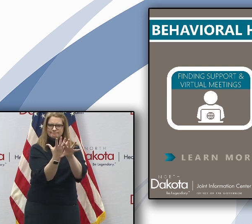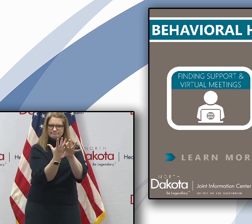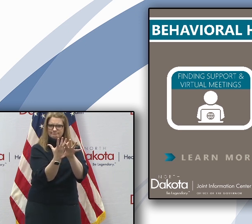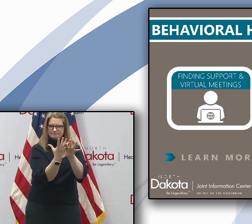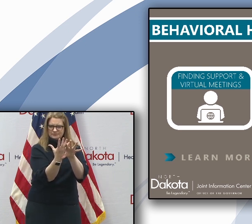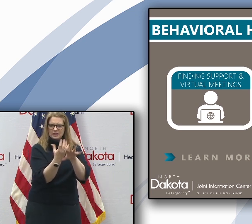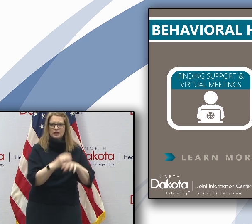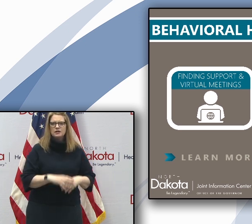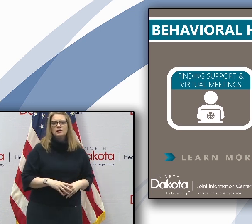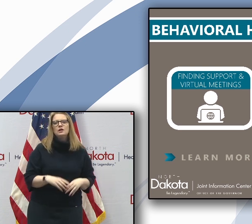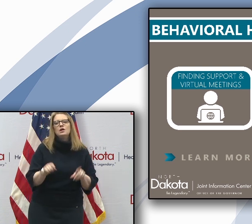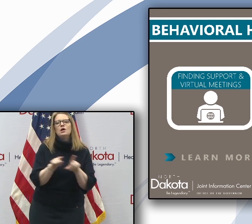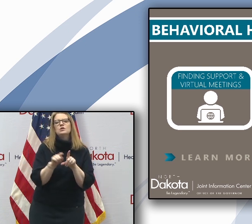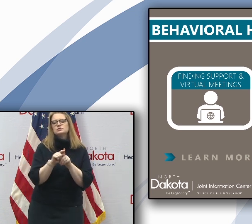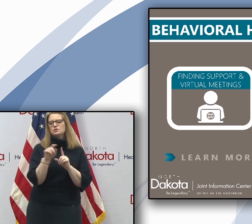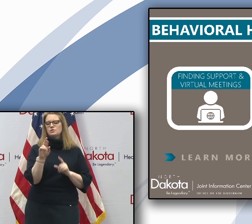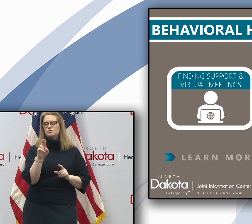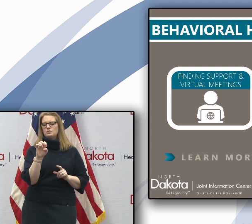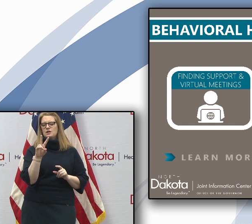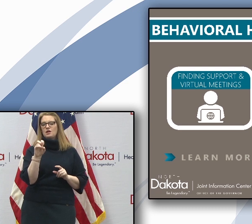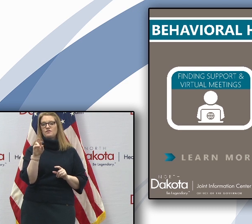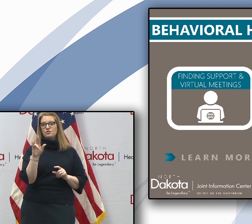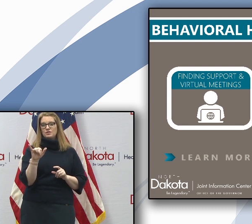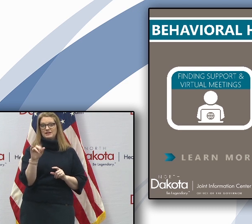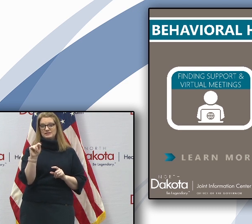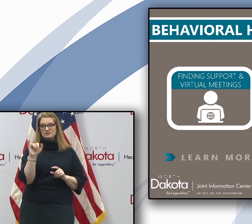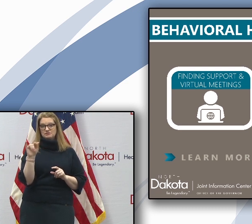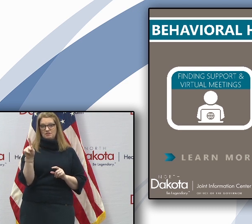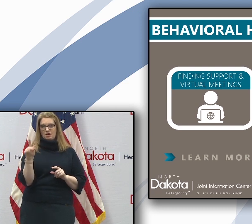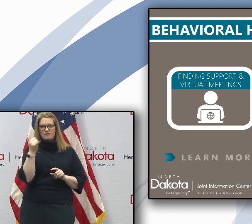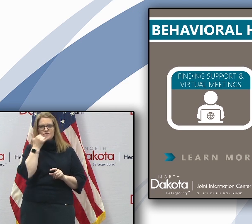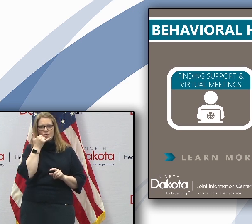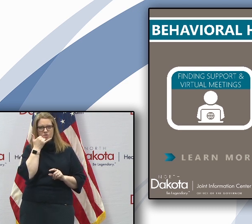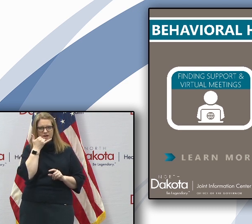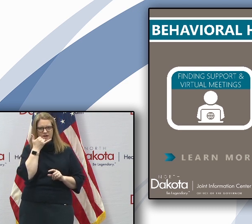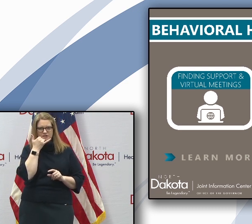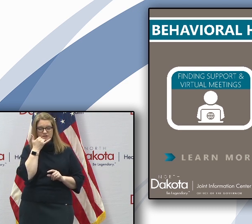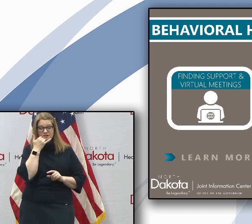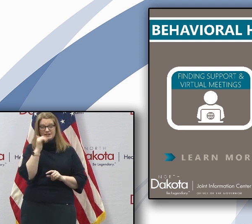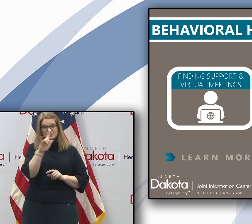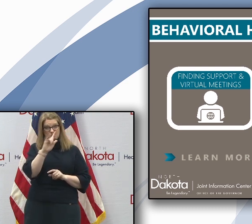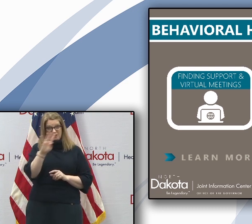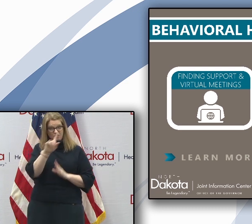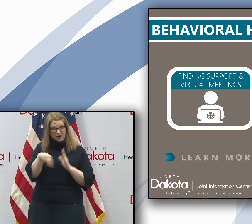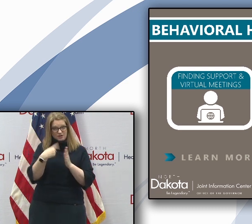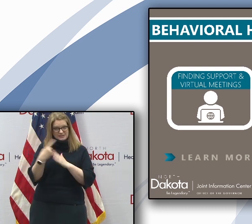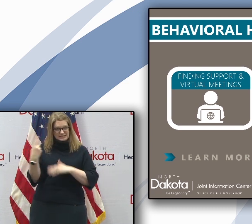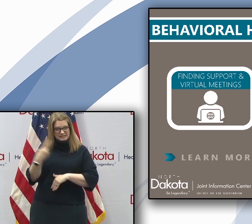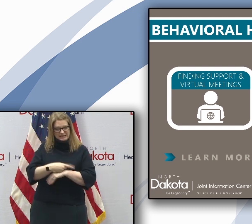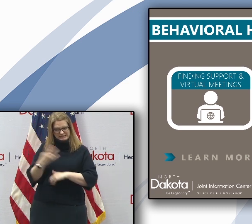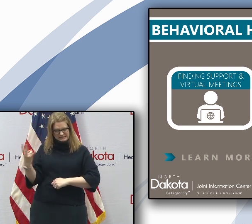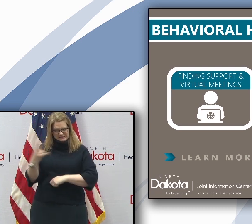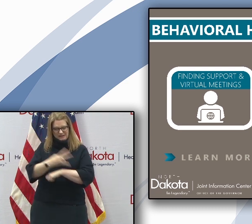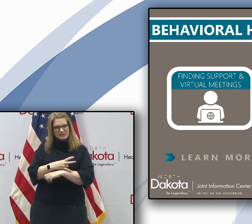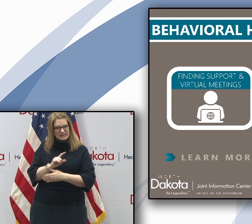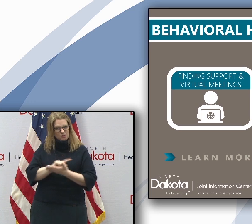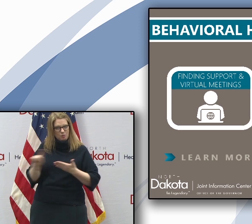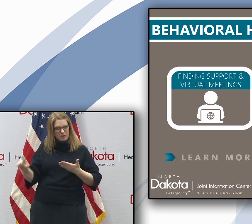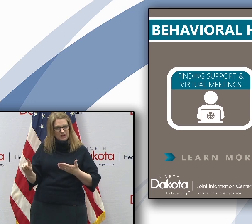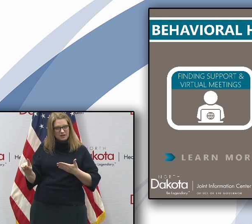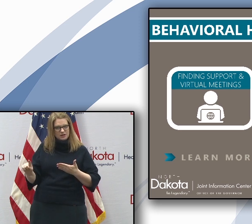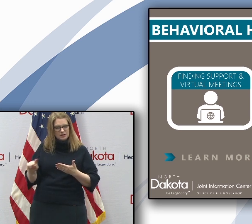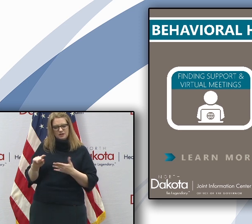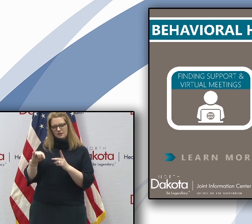through the recovery talk phone line that is covered 24 hours a day, seven days a week by peer